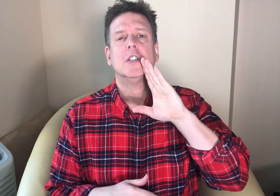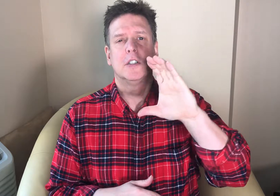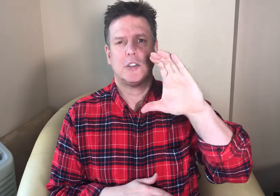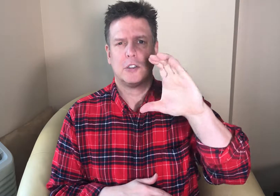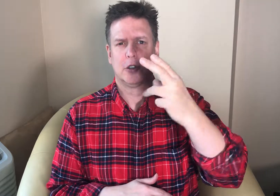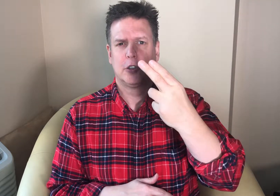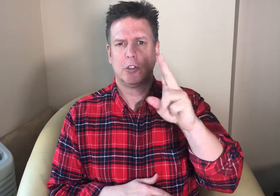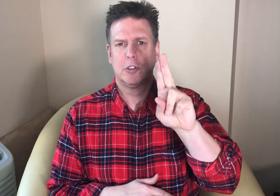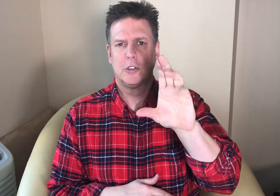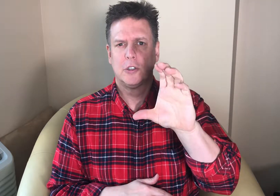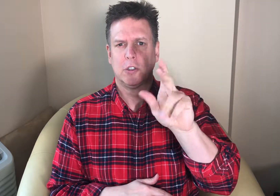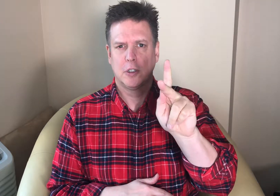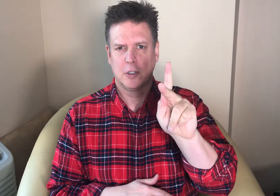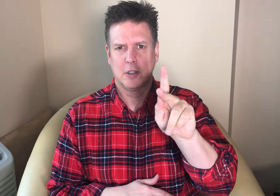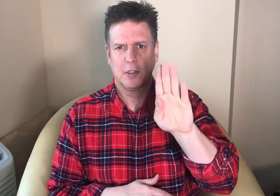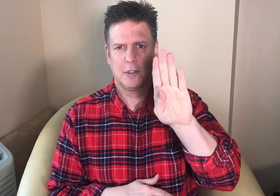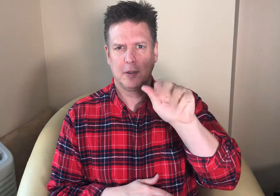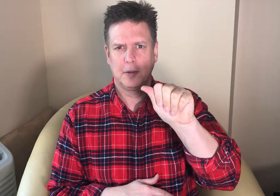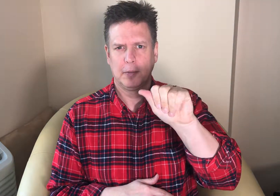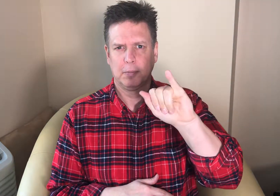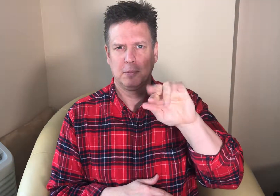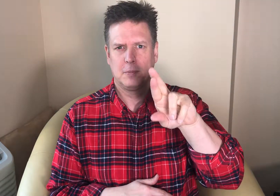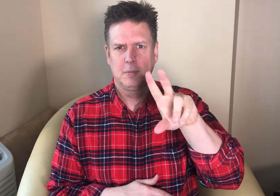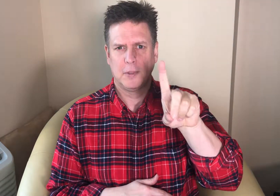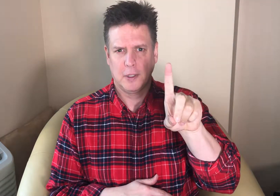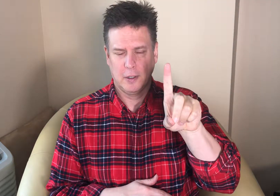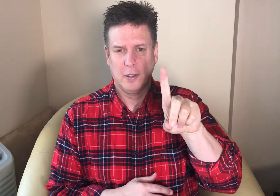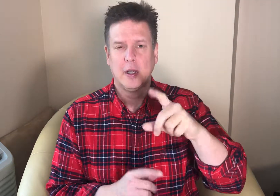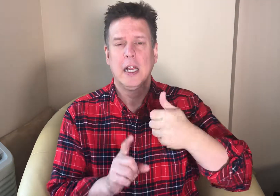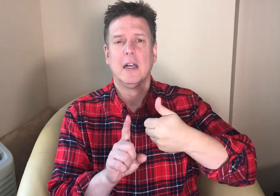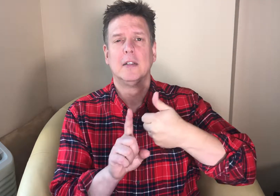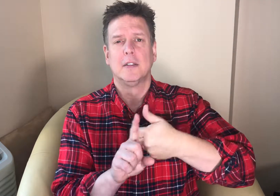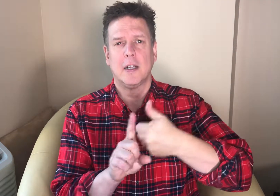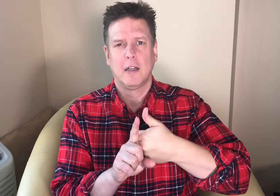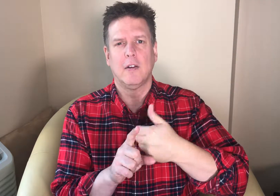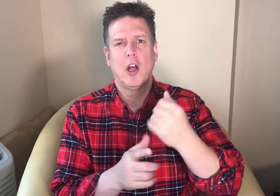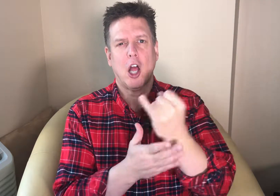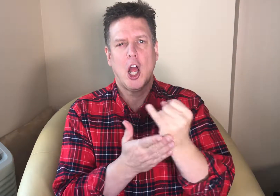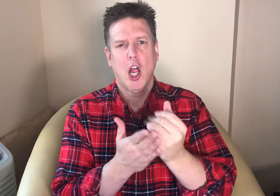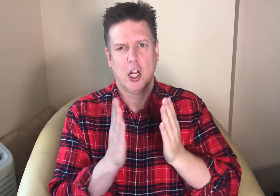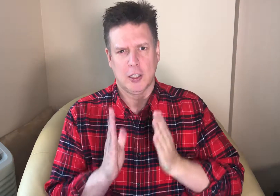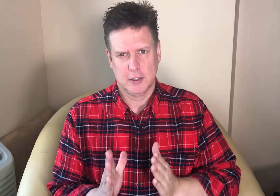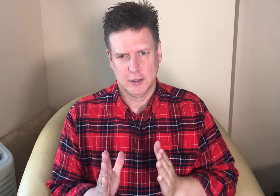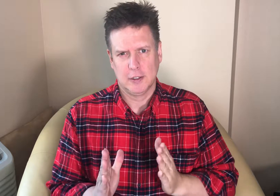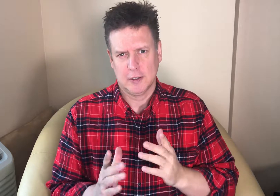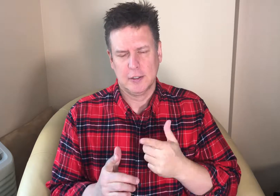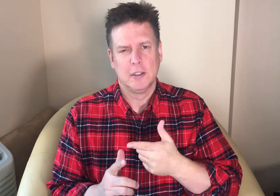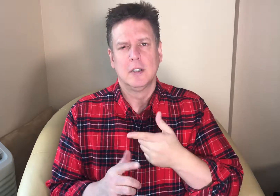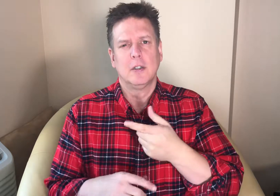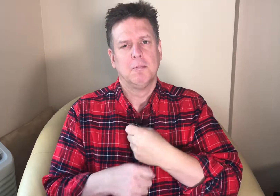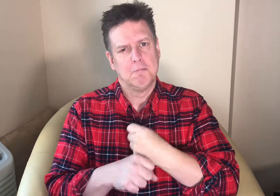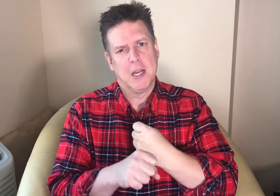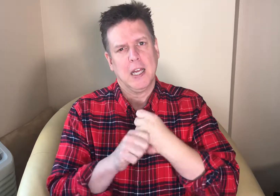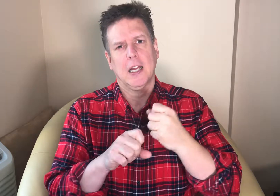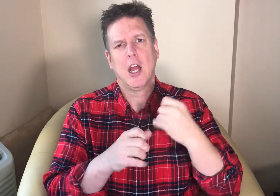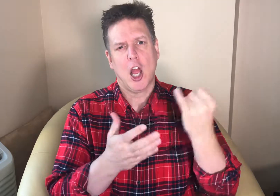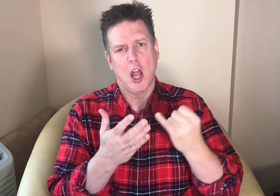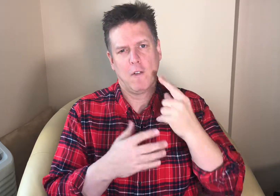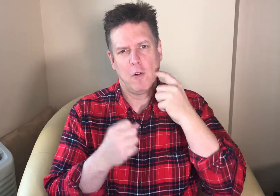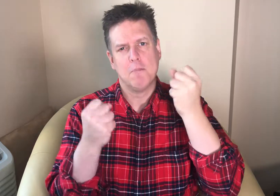Baird is Chuck Baird was an artist who made